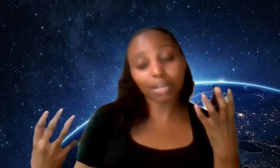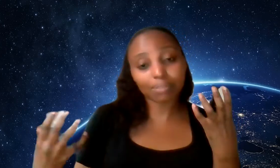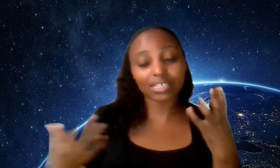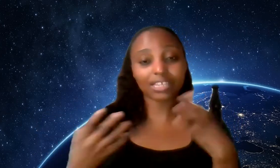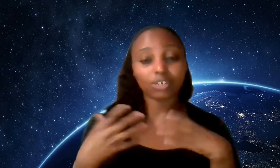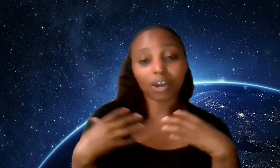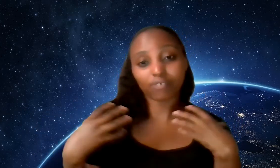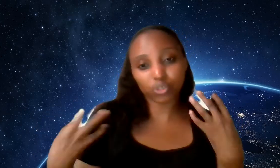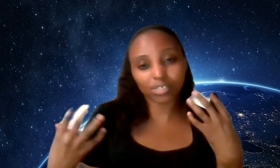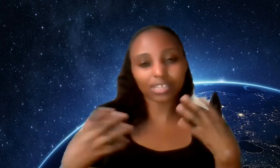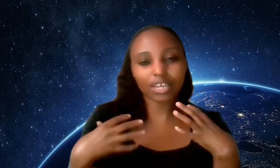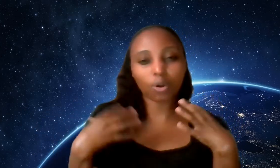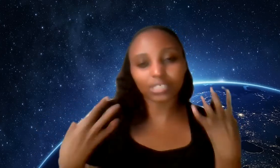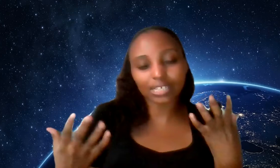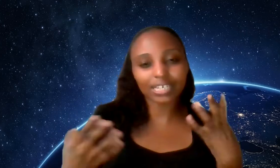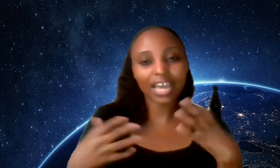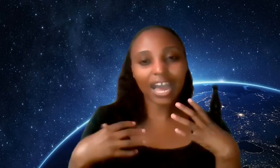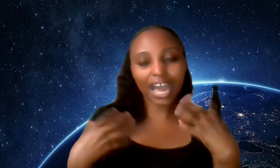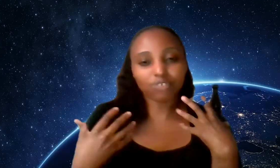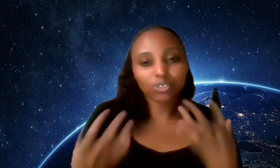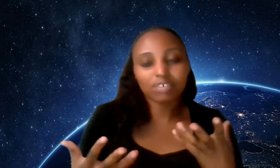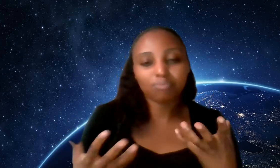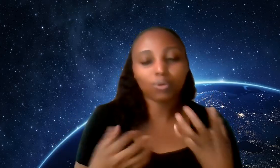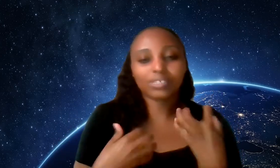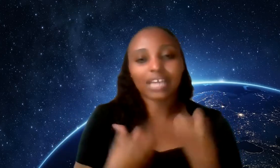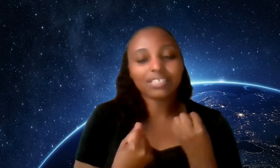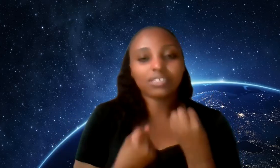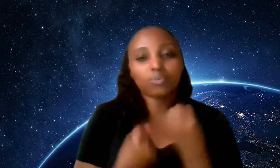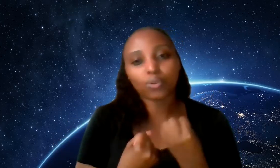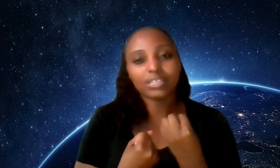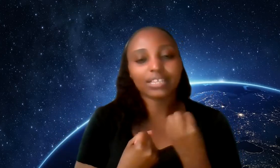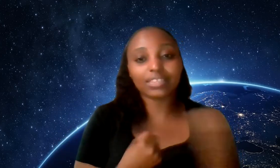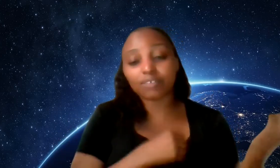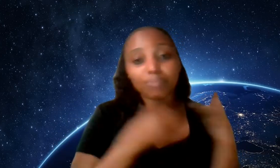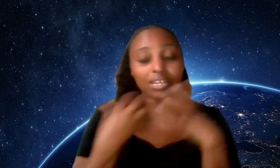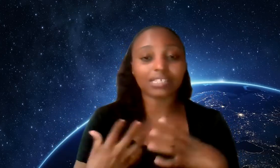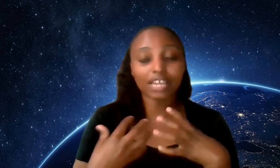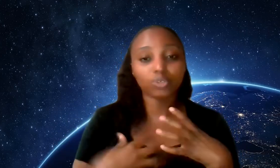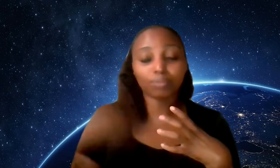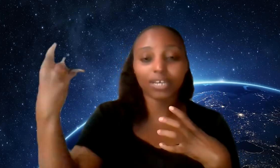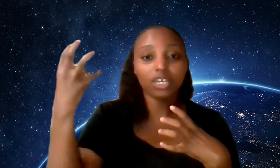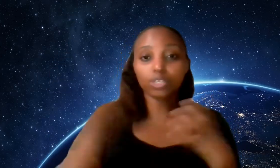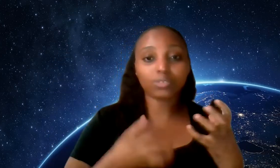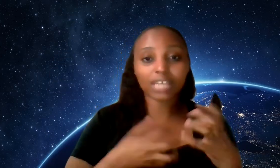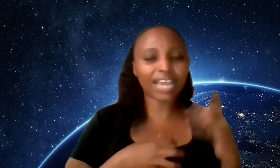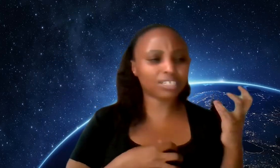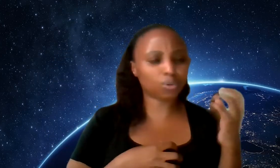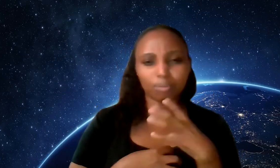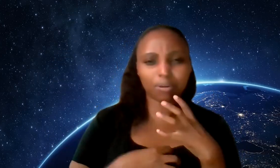helpless and they don't have a choice that they constantly have to give because that is the role that they've been assigned to by society or their